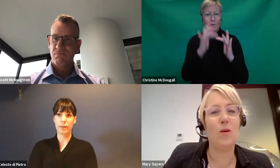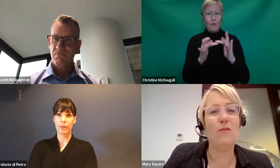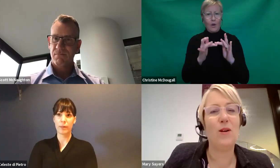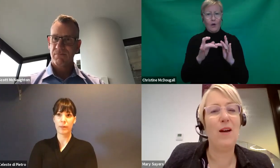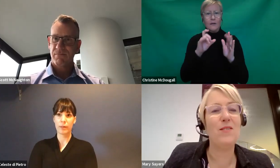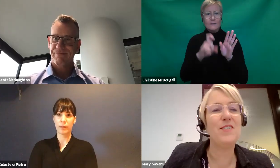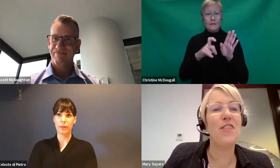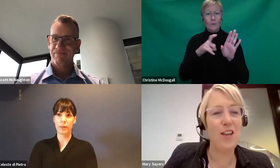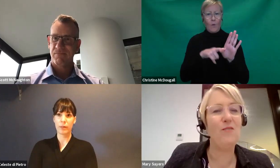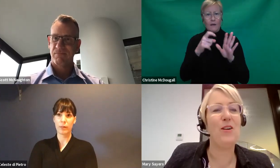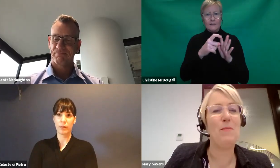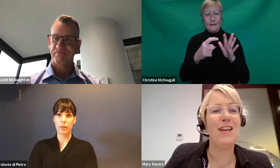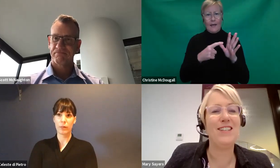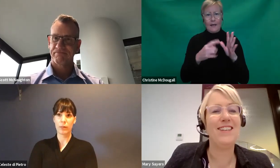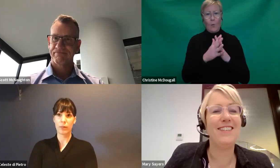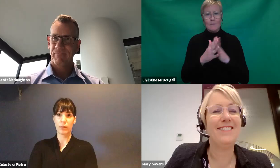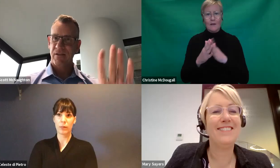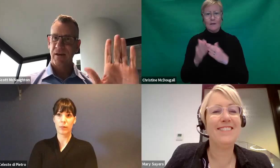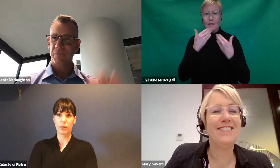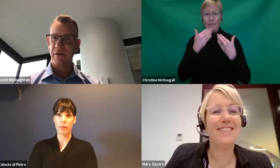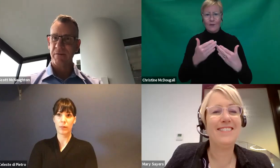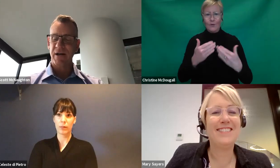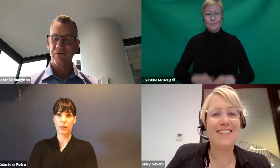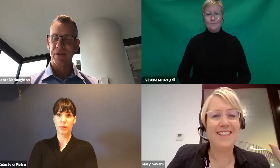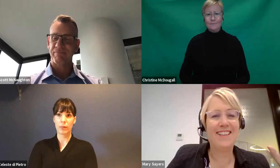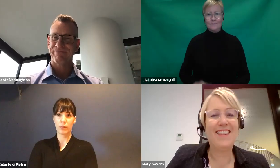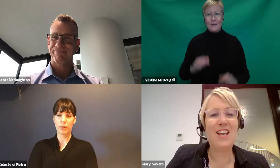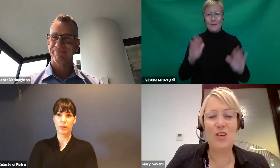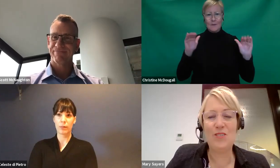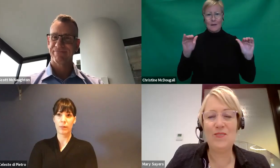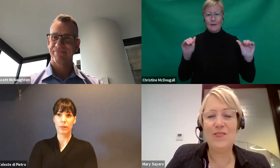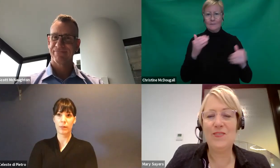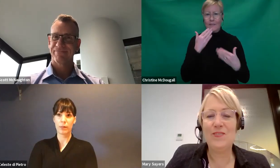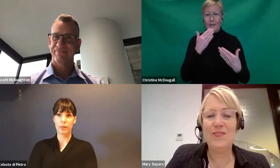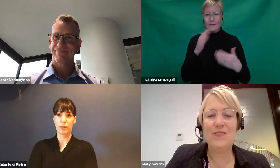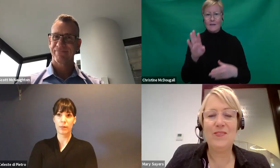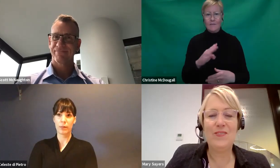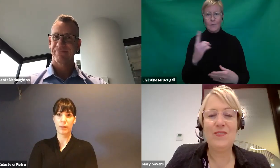the next 24 hours. So, thank you very much. MR. Thanks, Mary. Bye, everyone. Thank you.